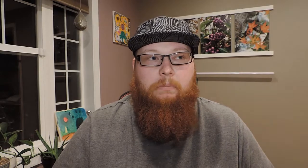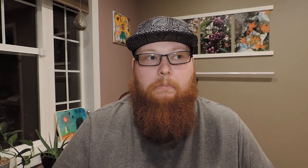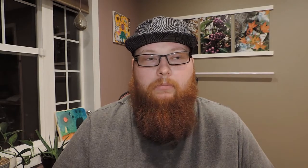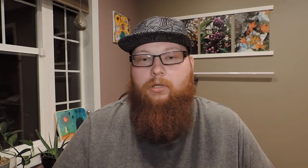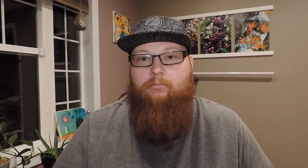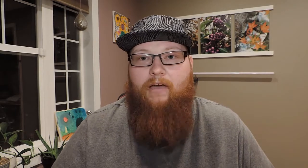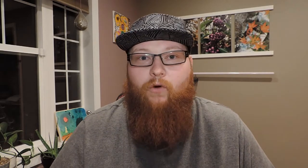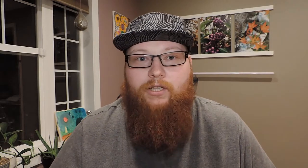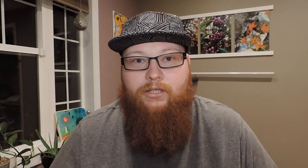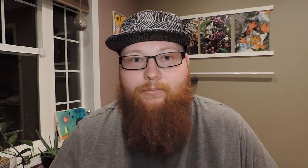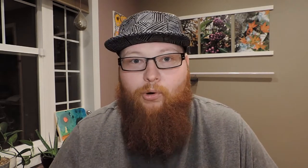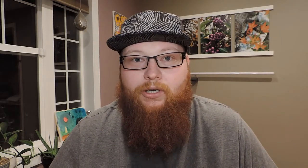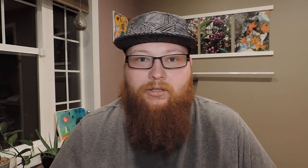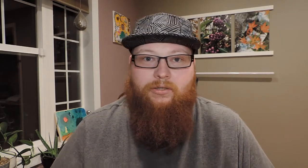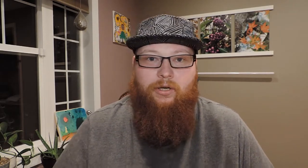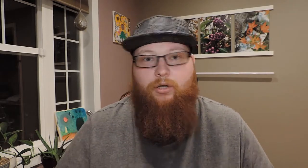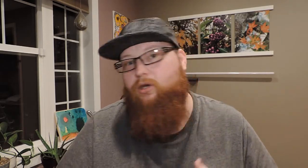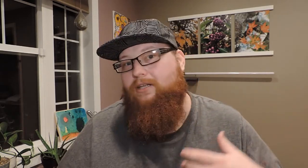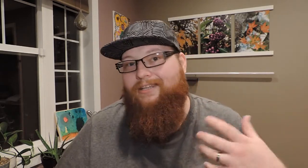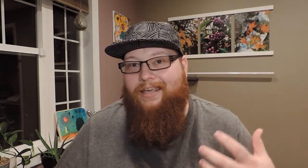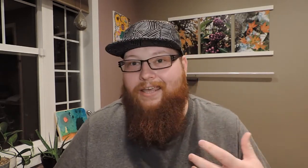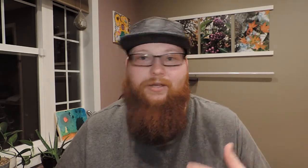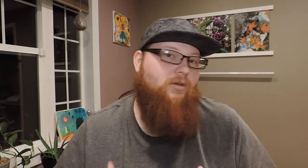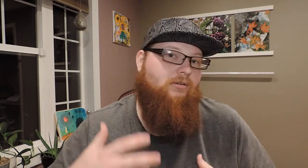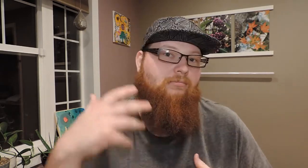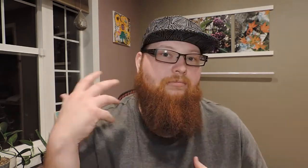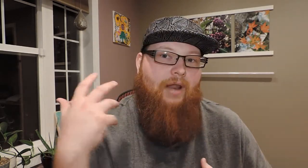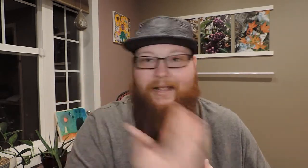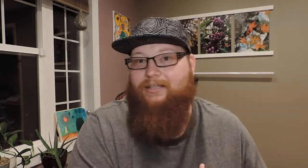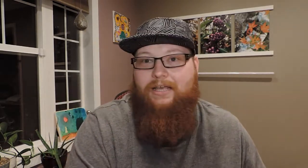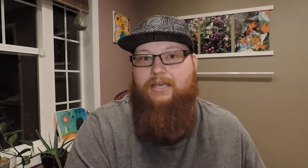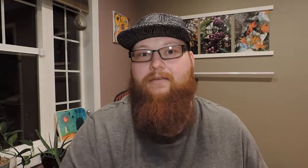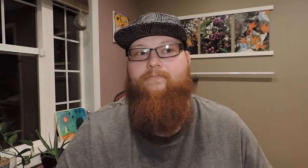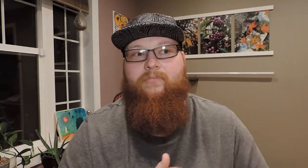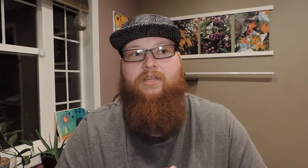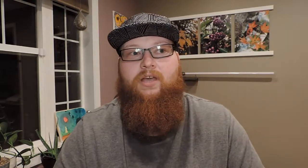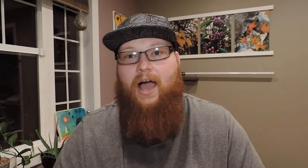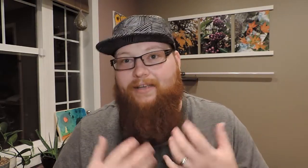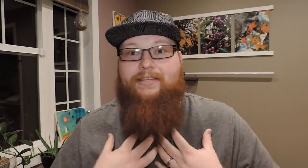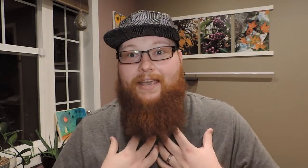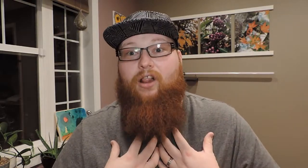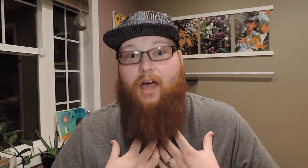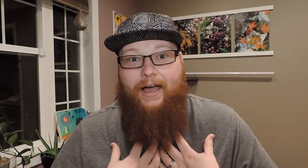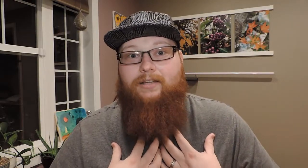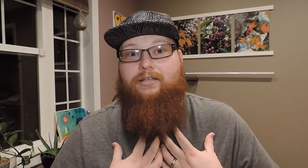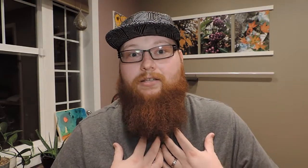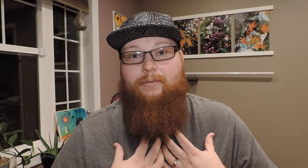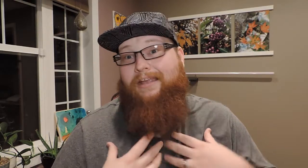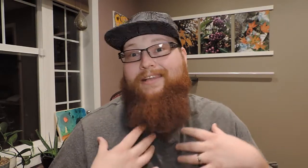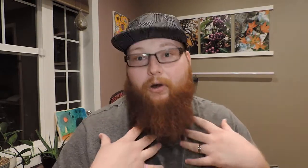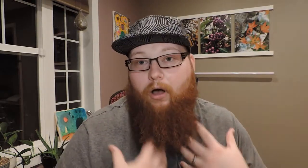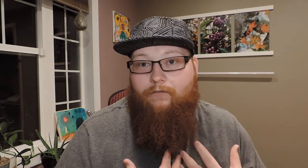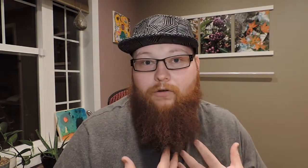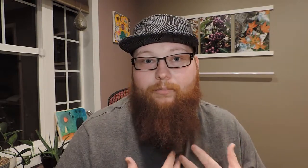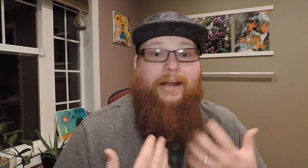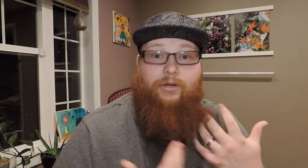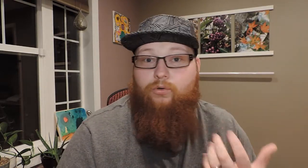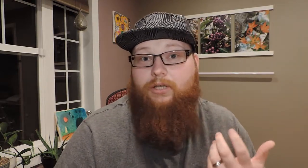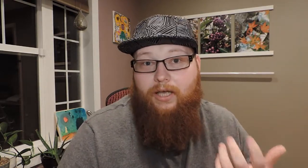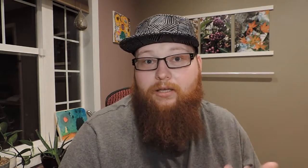And my voice is important. You know, you can sing, you can not sing. I sing a lot. It may sound awful, but I do sing.